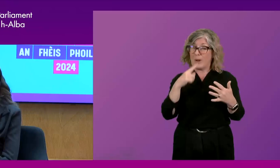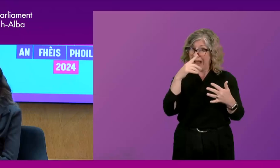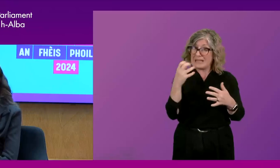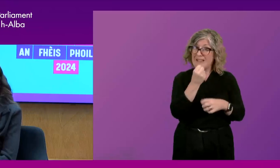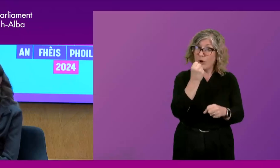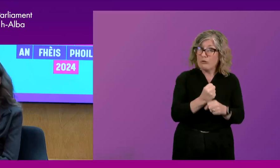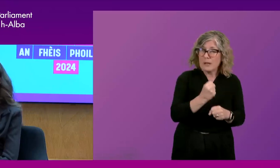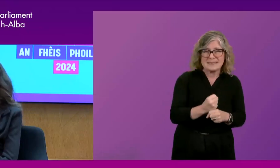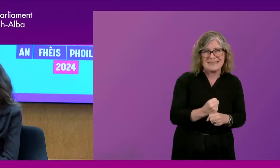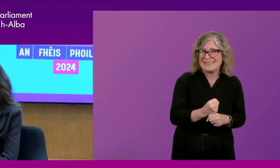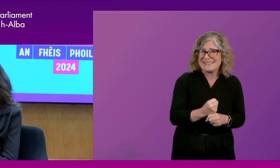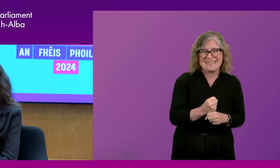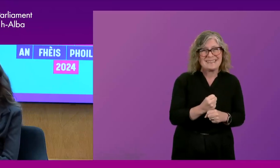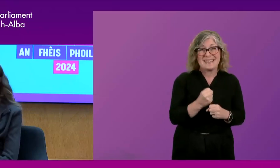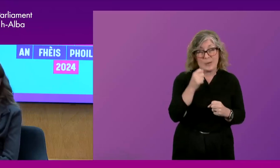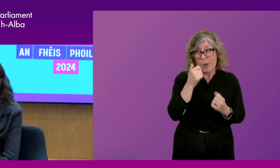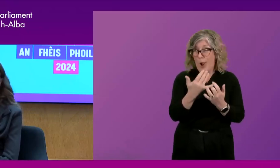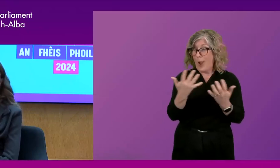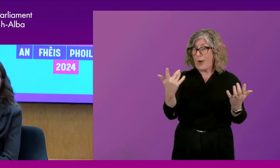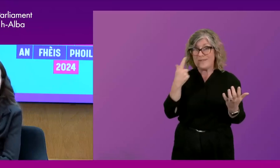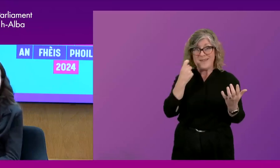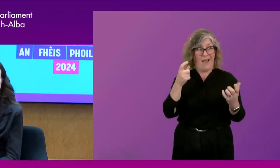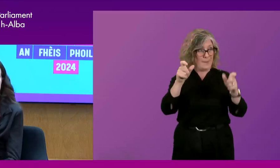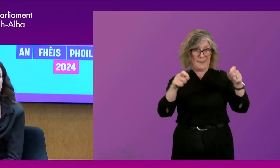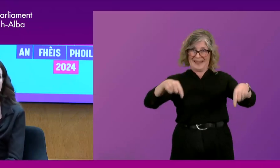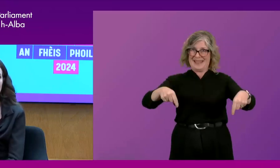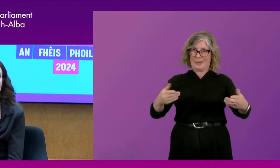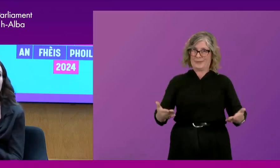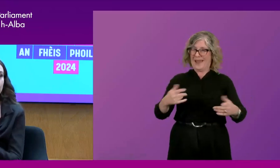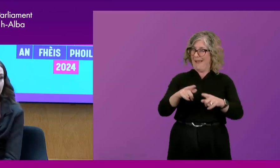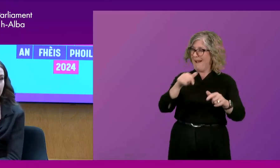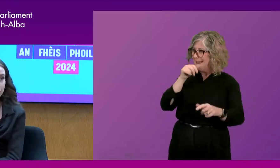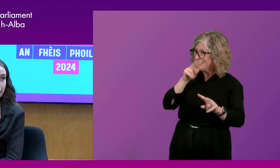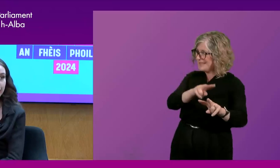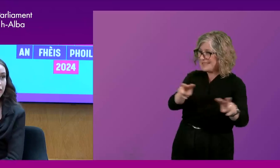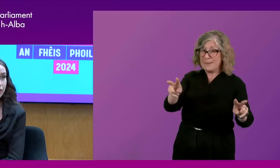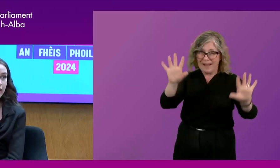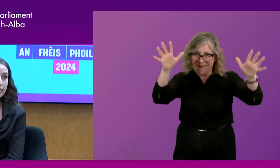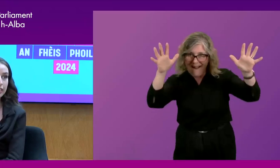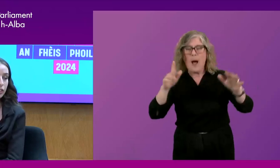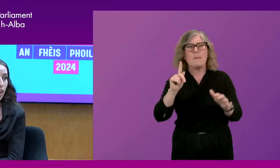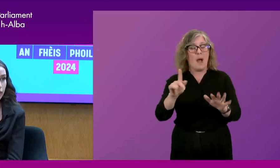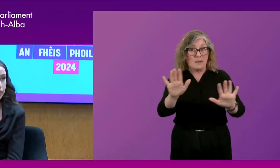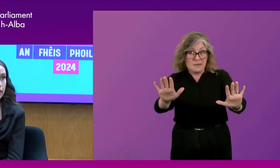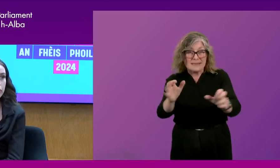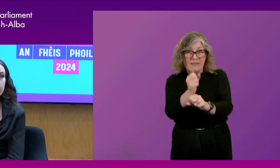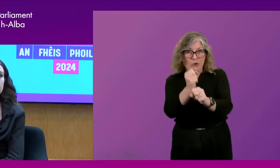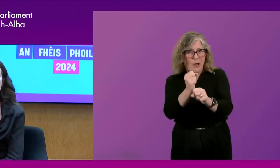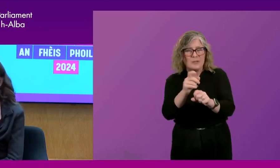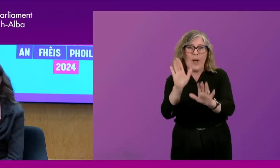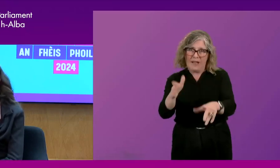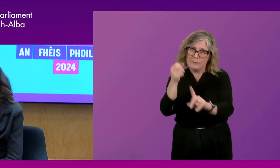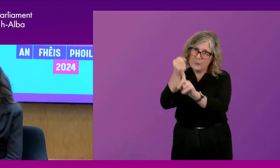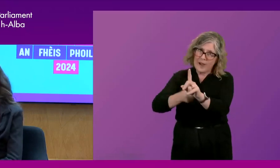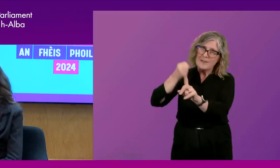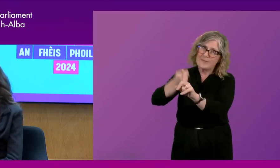granted. There's a lot of young people in this room, which is really nice to see. And I want to say to you all, you cannot take that for granted. You have to keep fighting